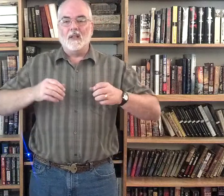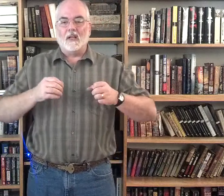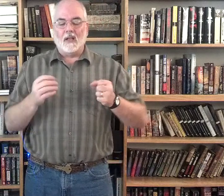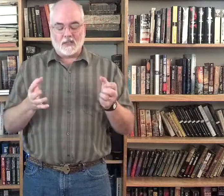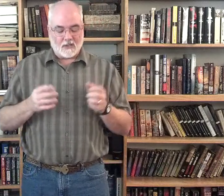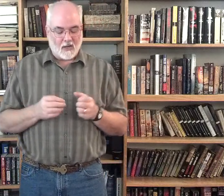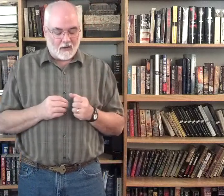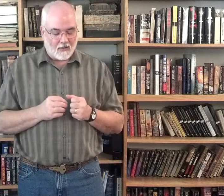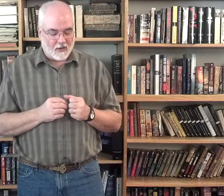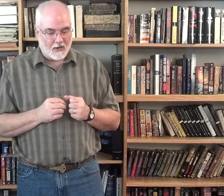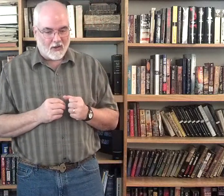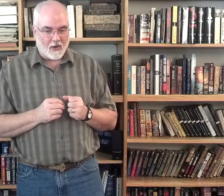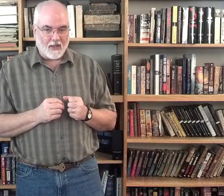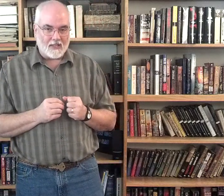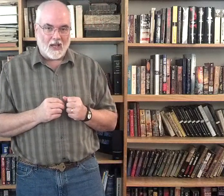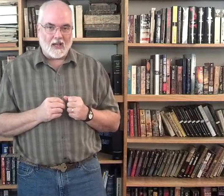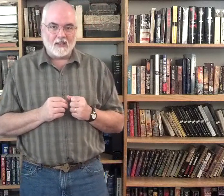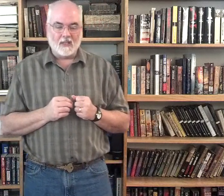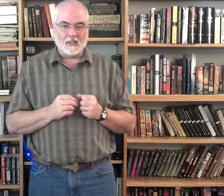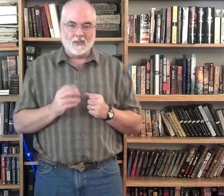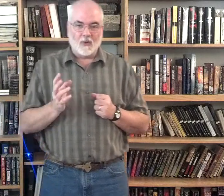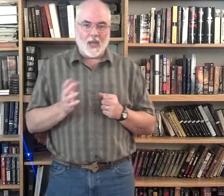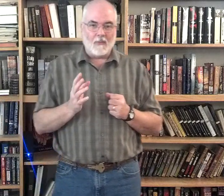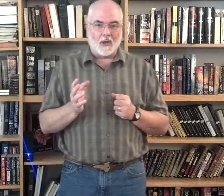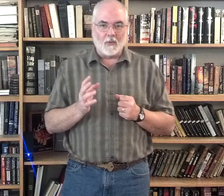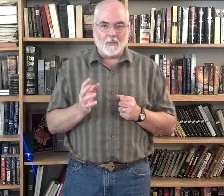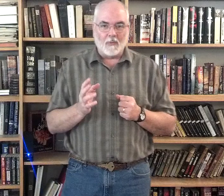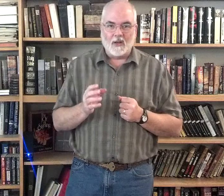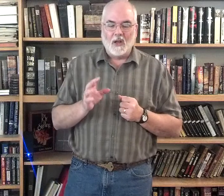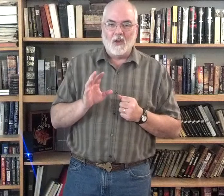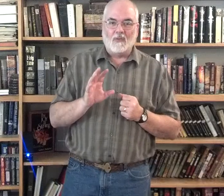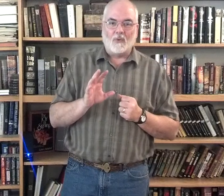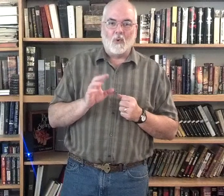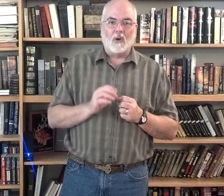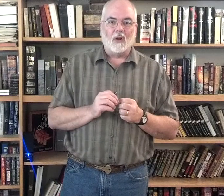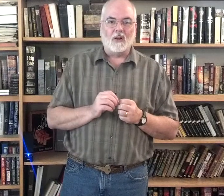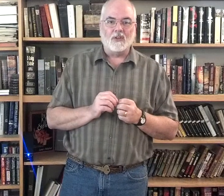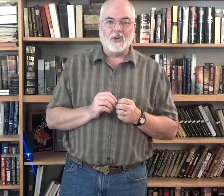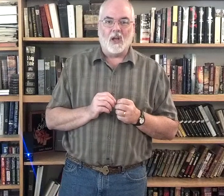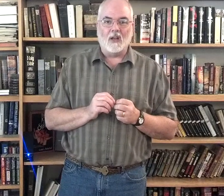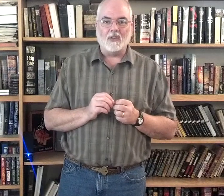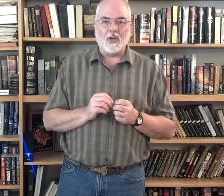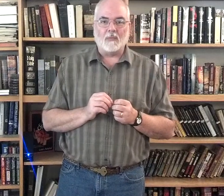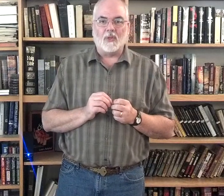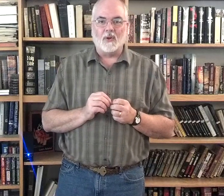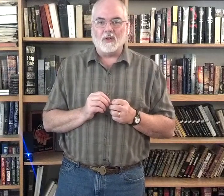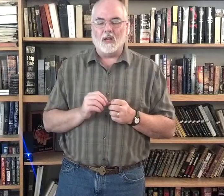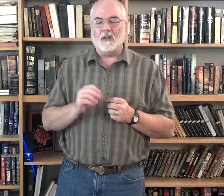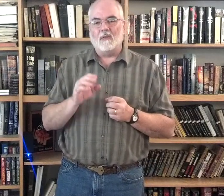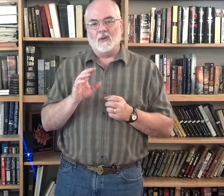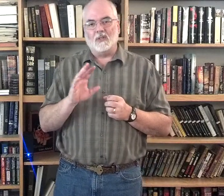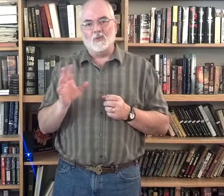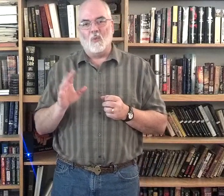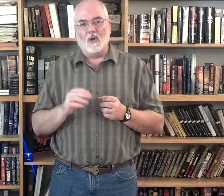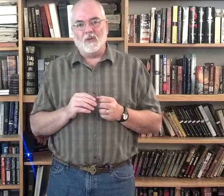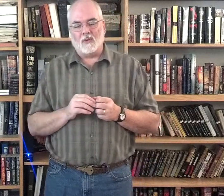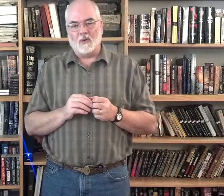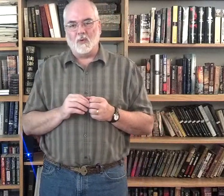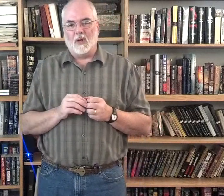let's start learning the signs. This is the vocabulary part for John chapter 13 verses 1 through 12.